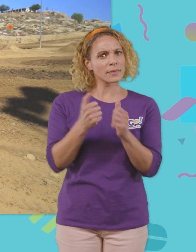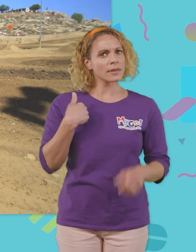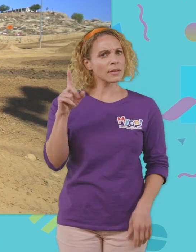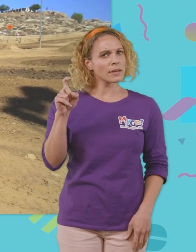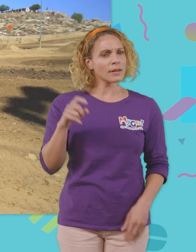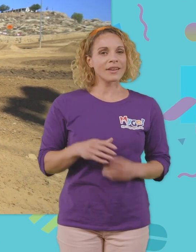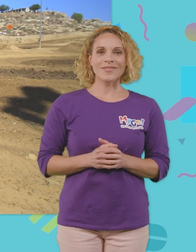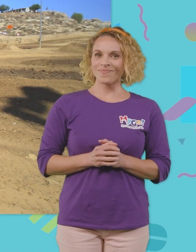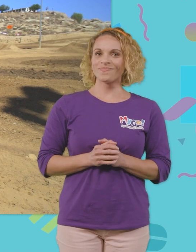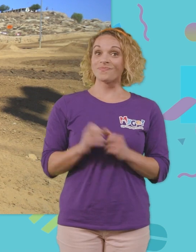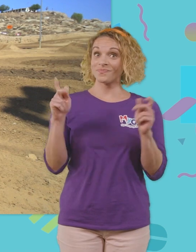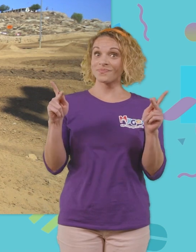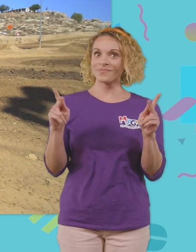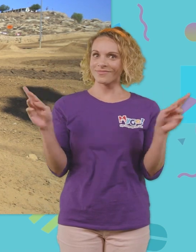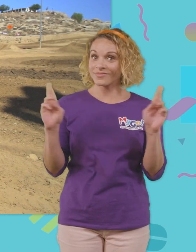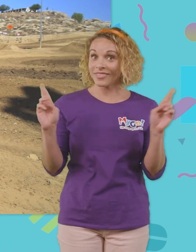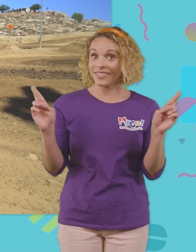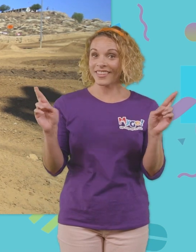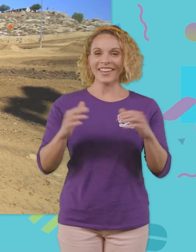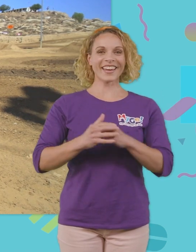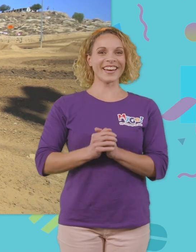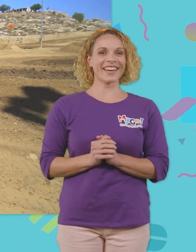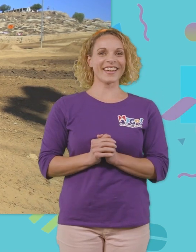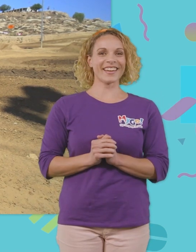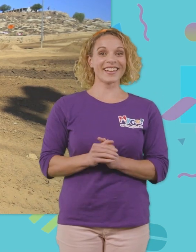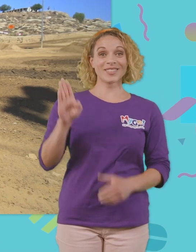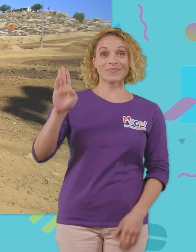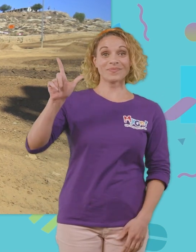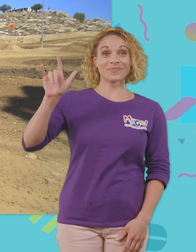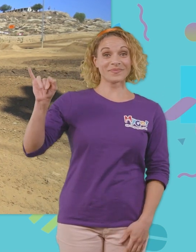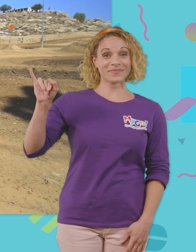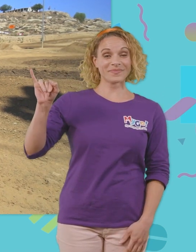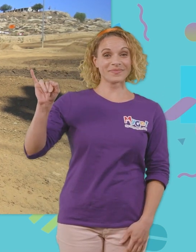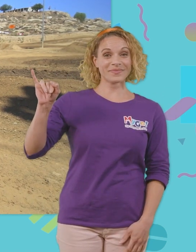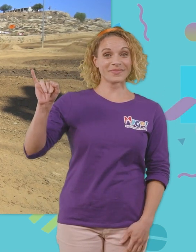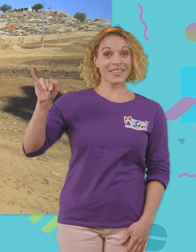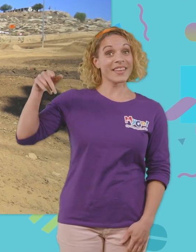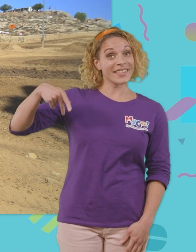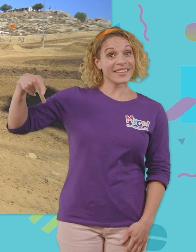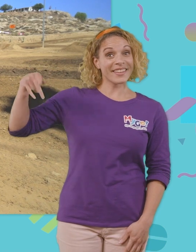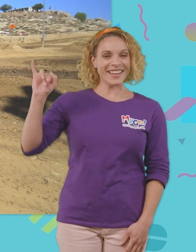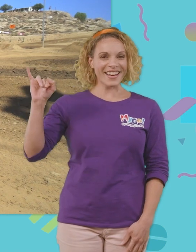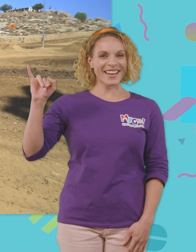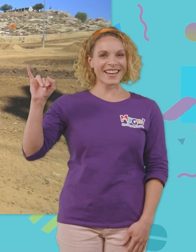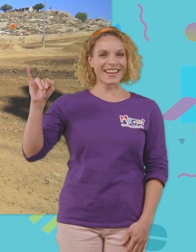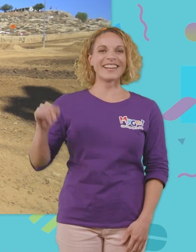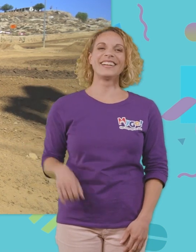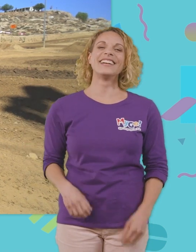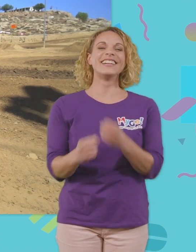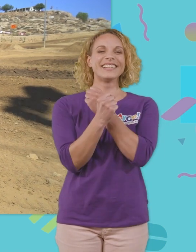okay are you ready b-l-i p-p-i flippy